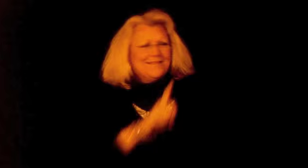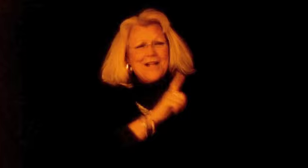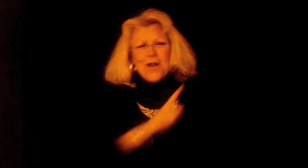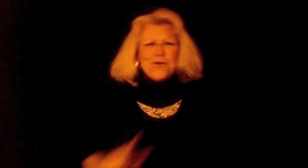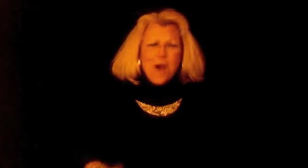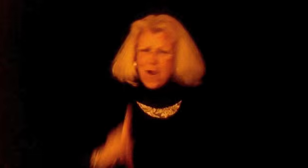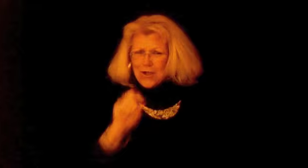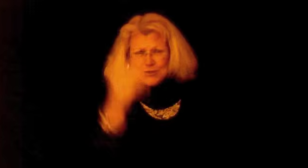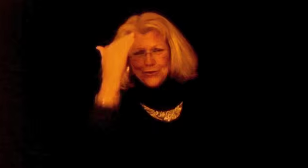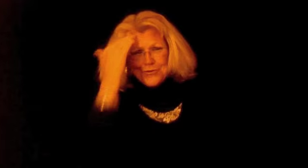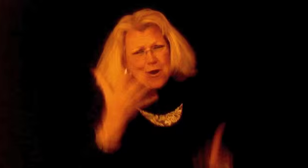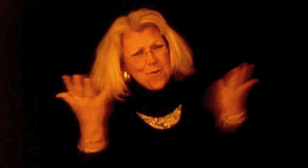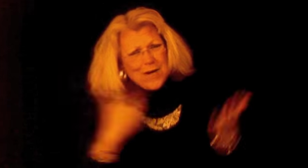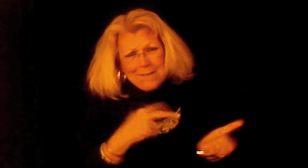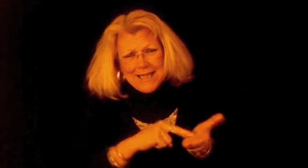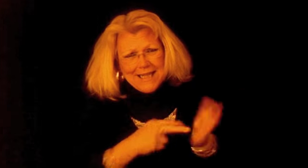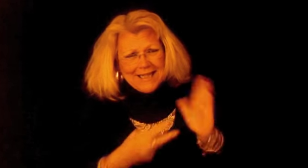Lord, do you know what I mean?